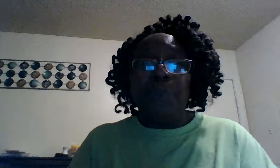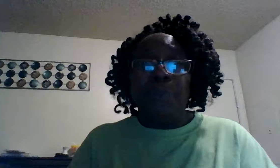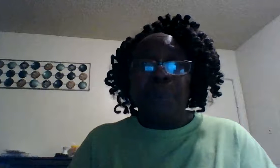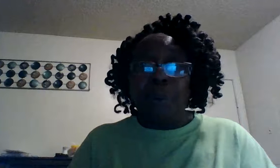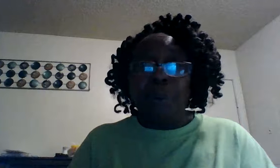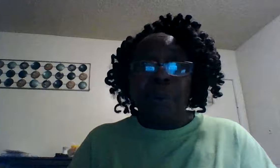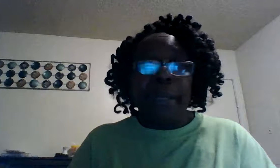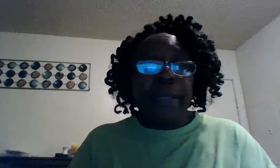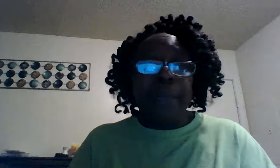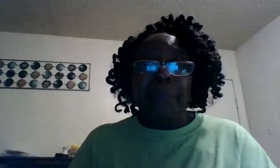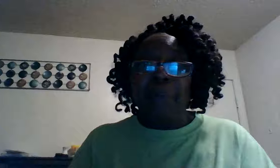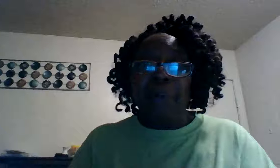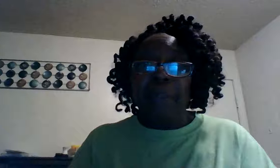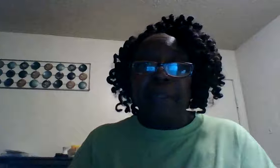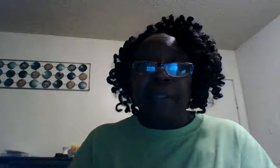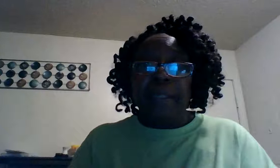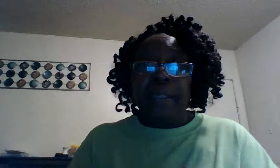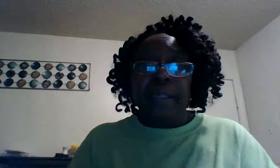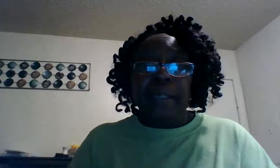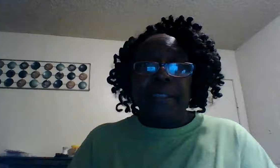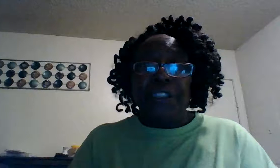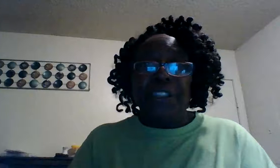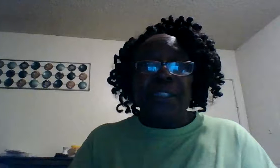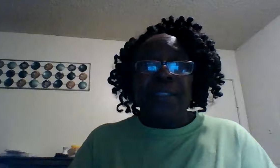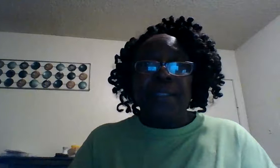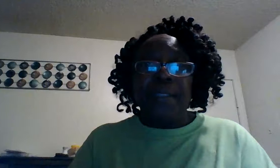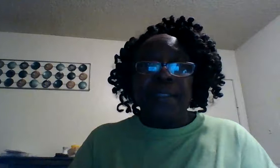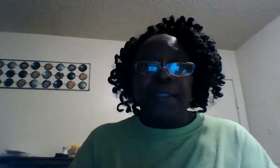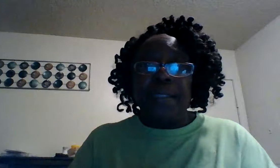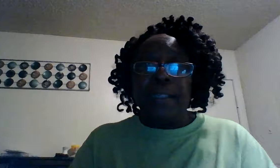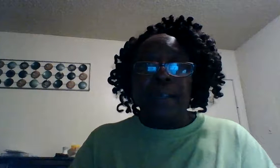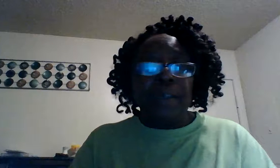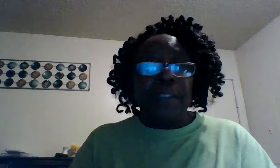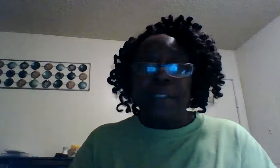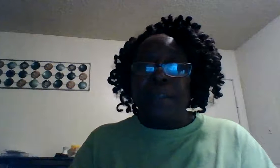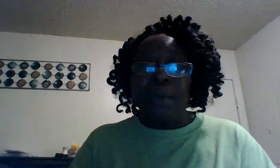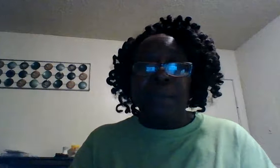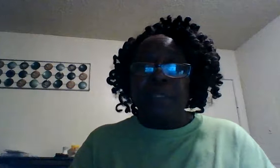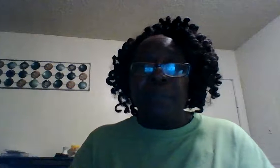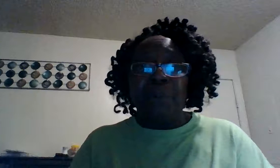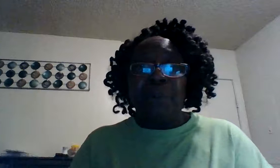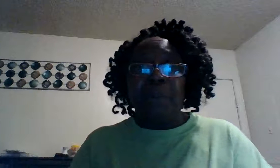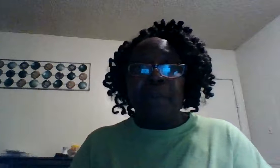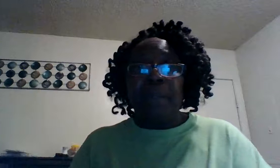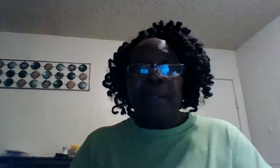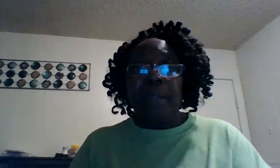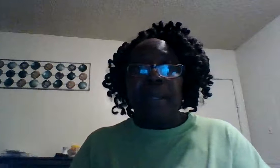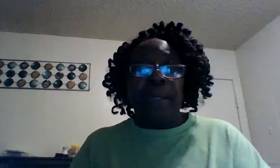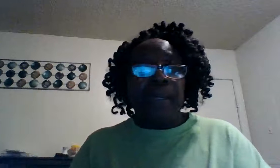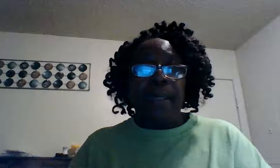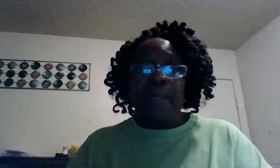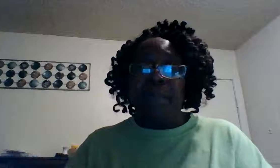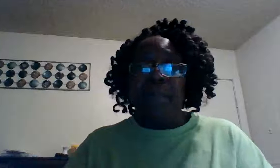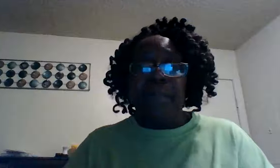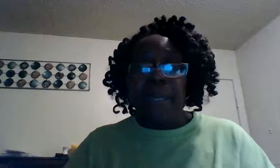more and more and Jesus love us so much more amen